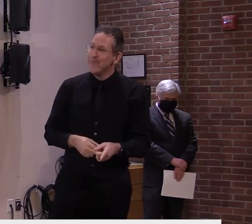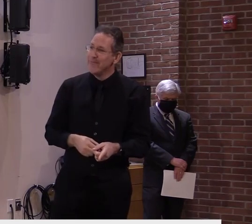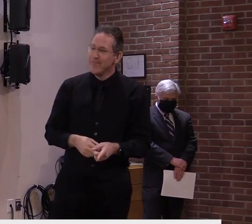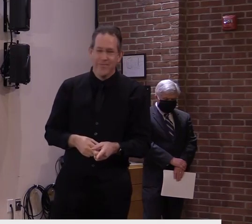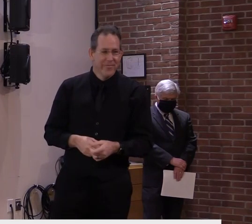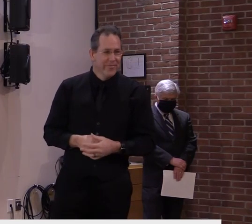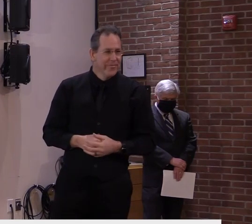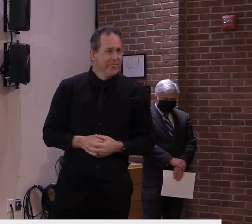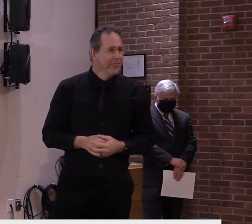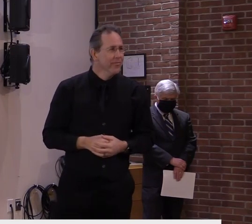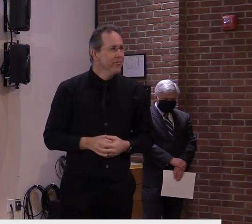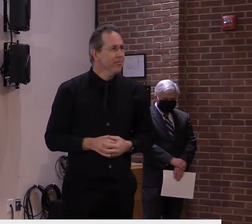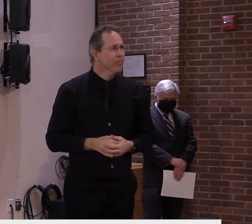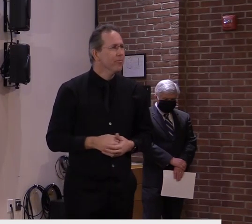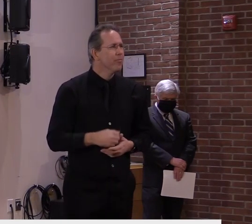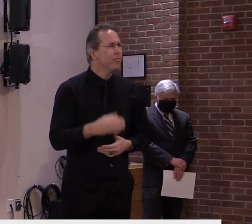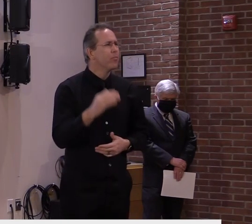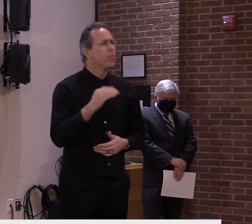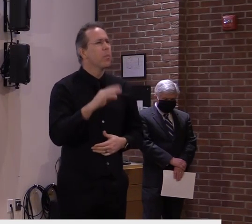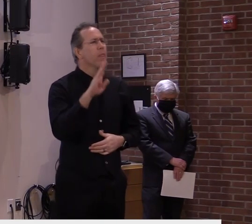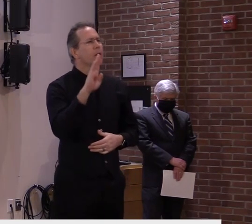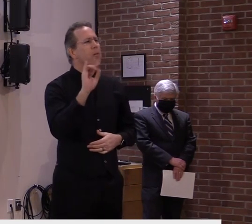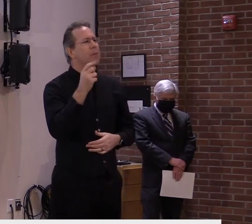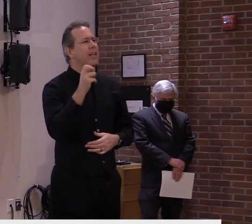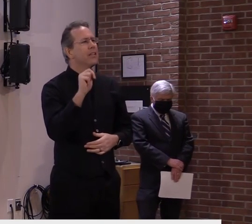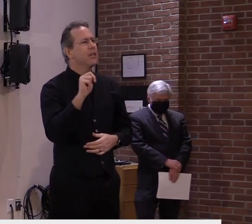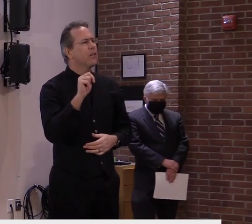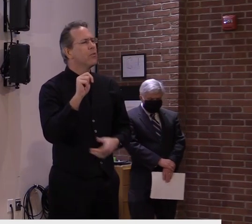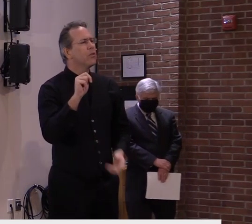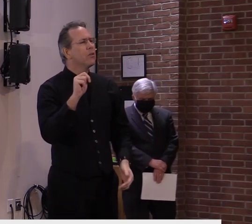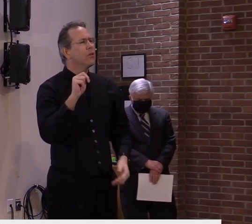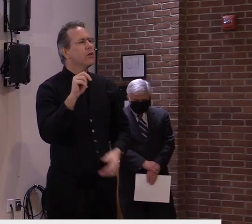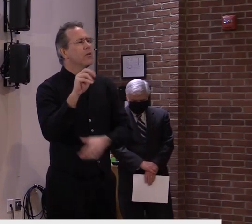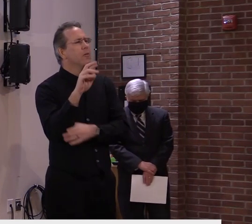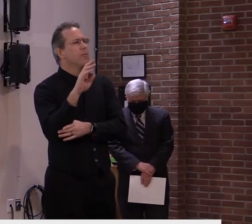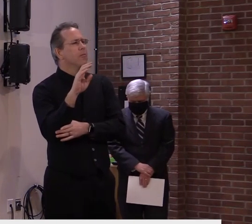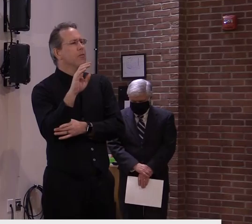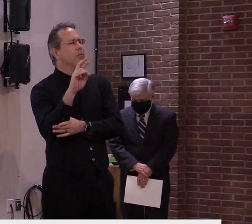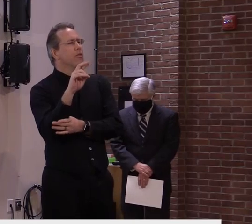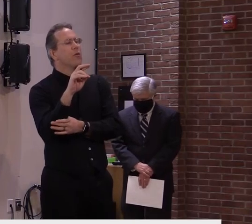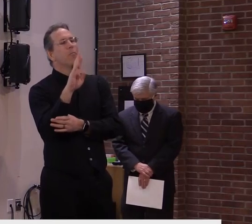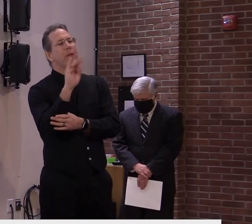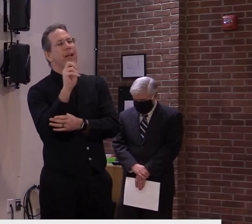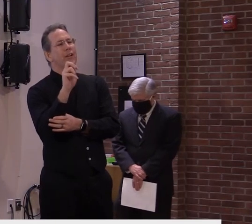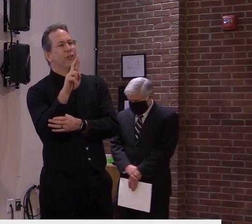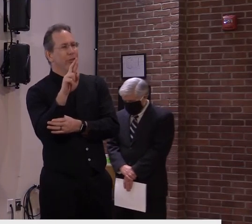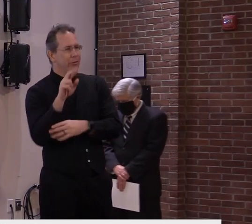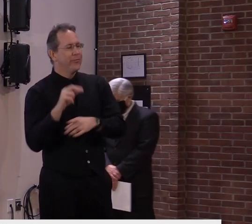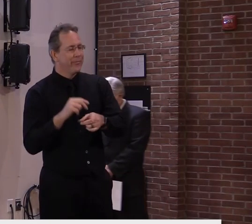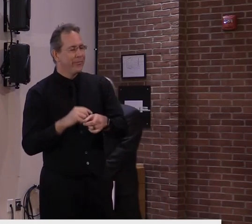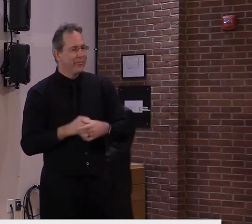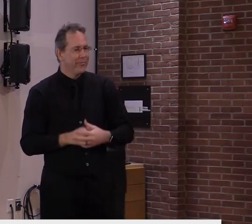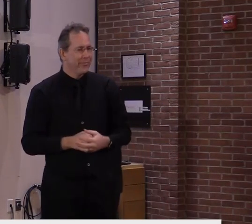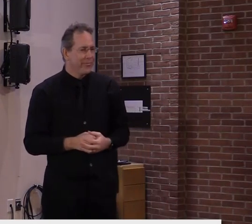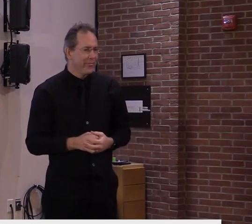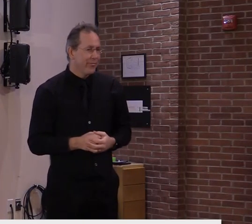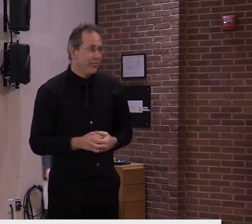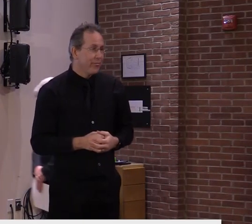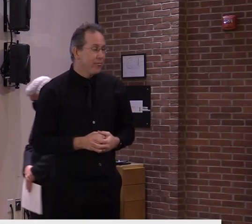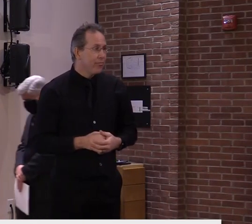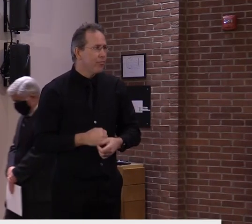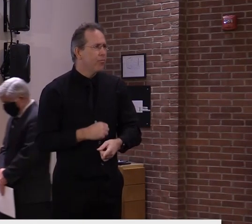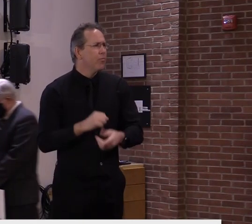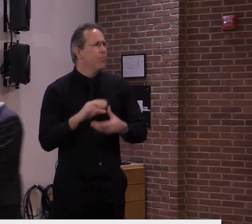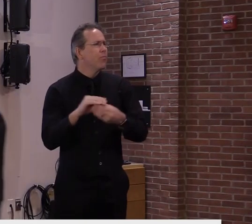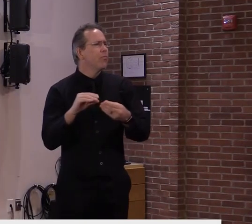Hello, and thank you. I think this question might be for Secretary Smith. I actually have a question from a reader in real time, someone